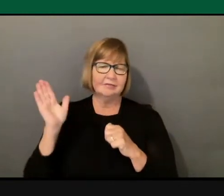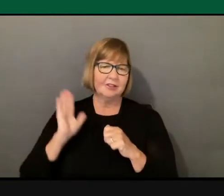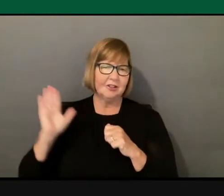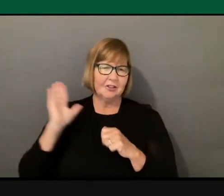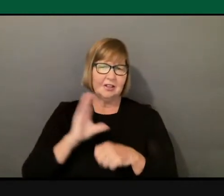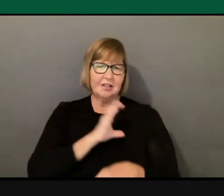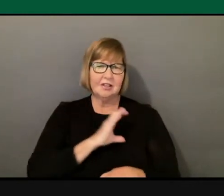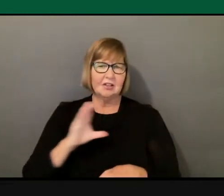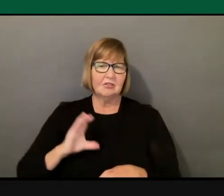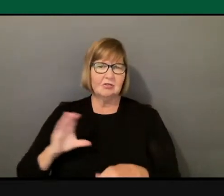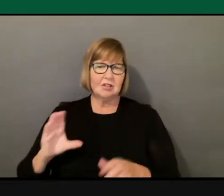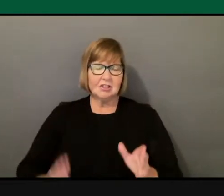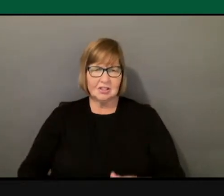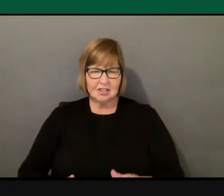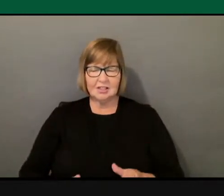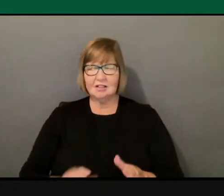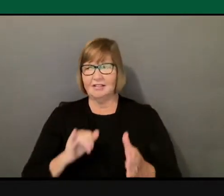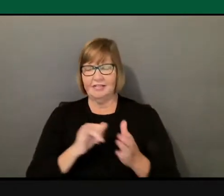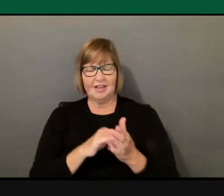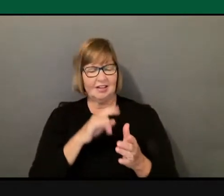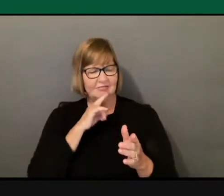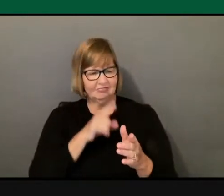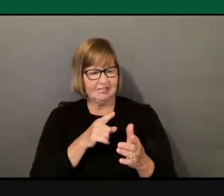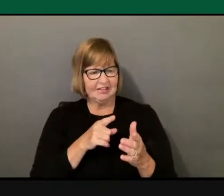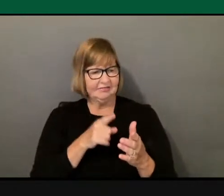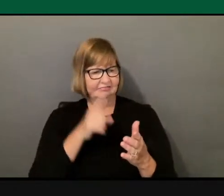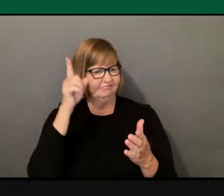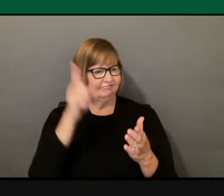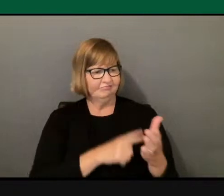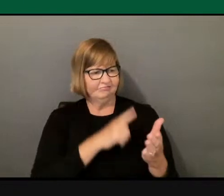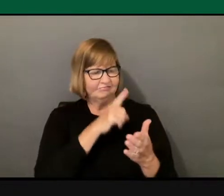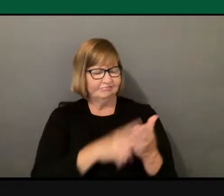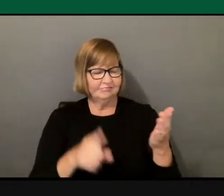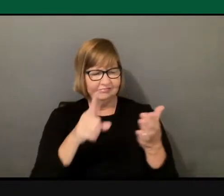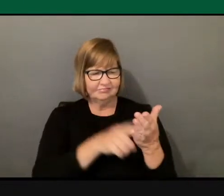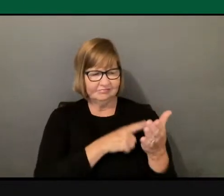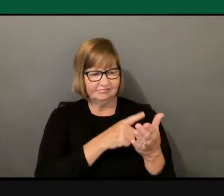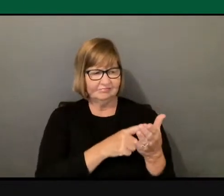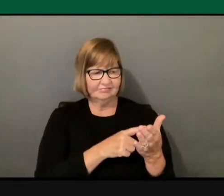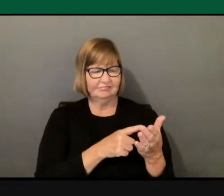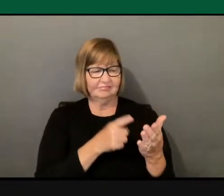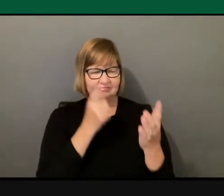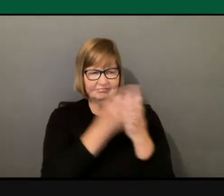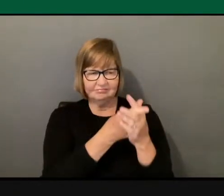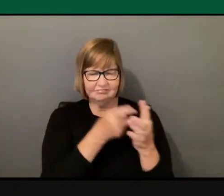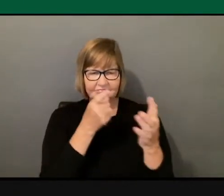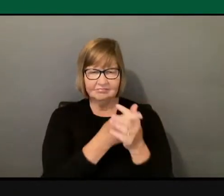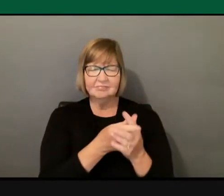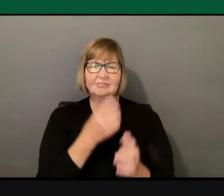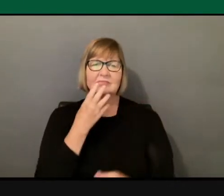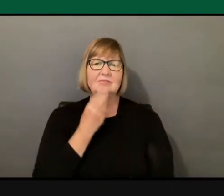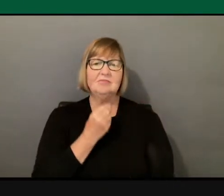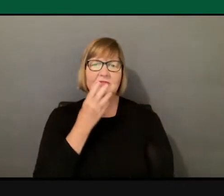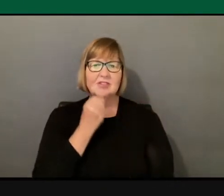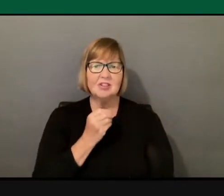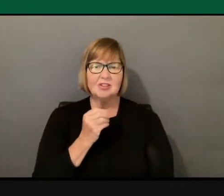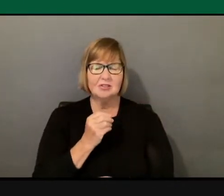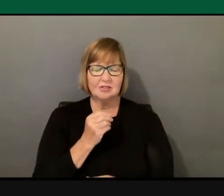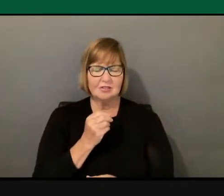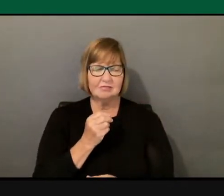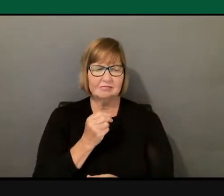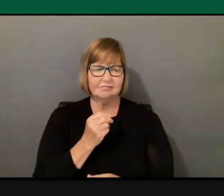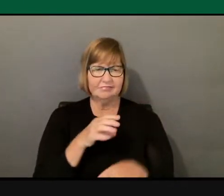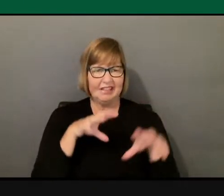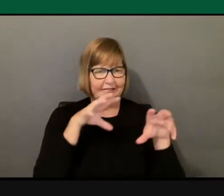attack Jews in this really concerted ways. And I think there's vestiges of that that gets repeated easily, right? Over